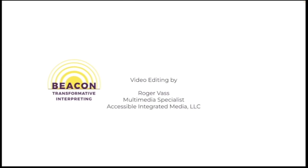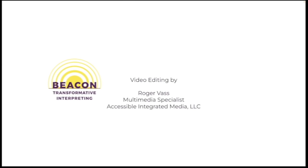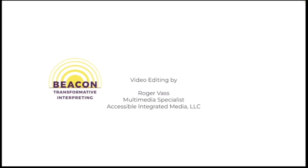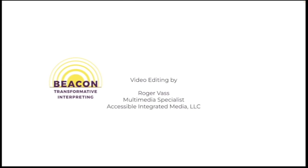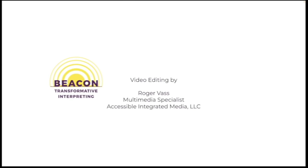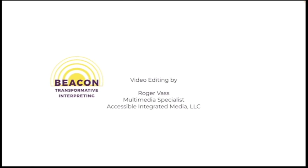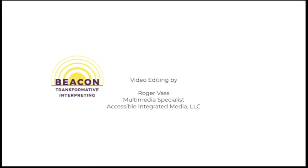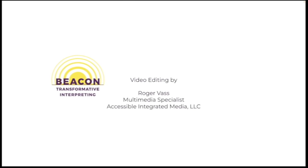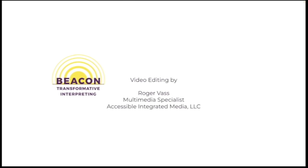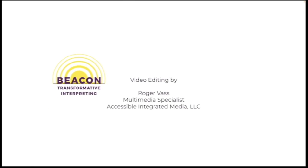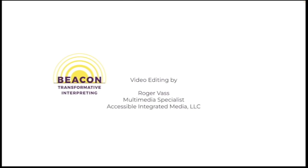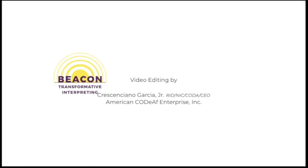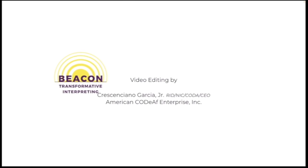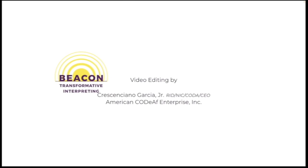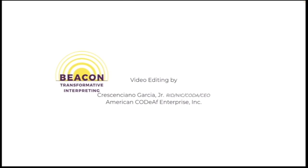Thank Wait Wouldn't drop that man. Yeah.